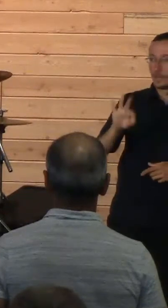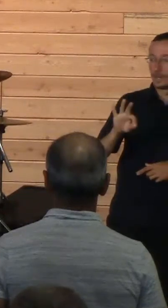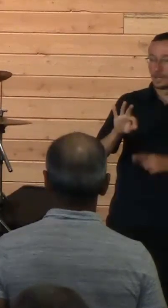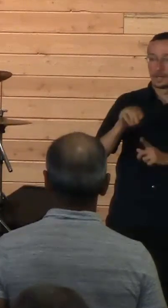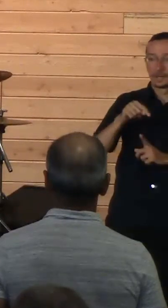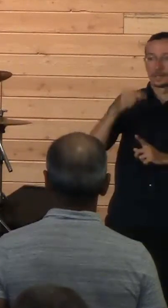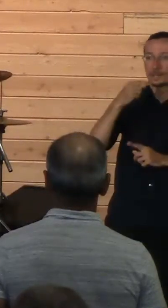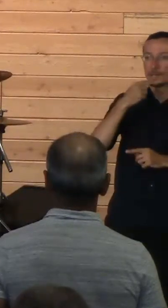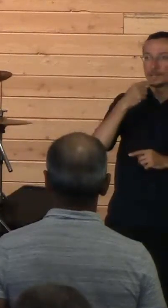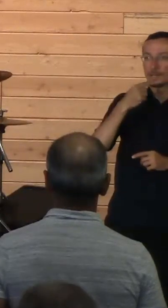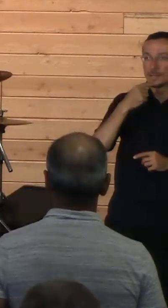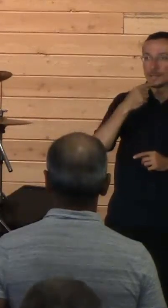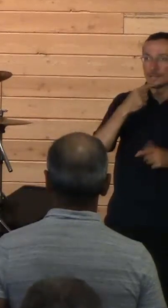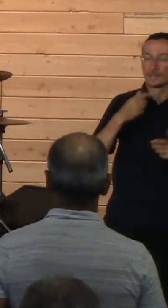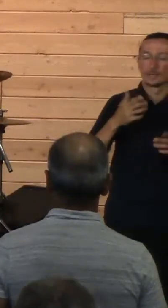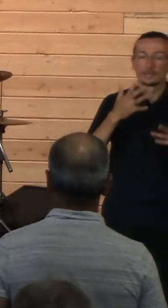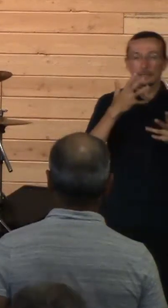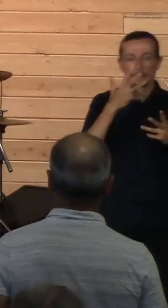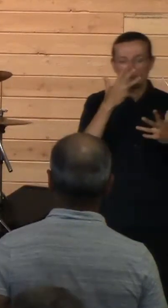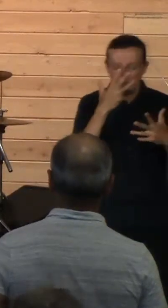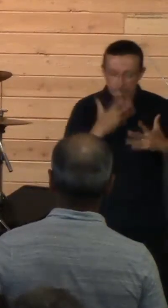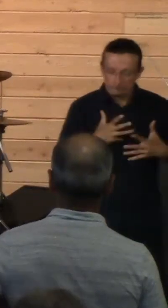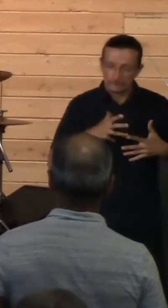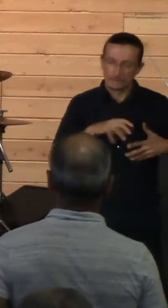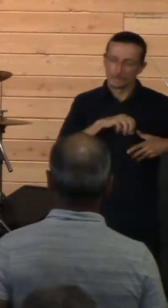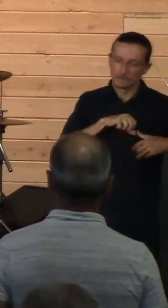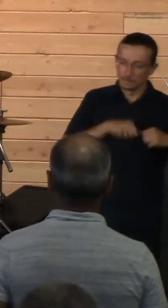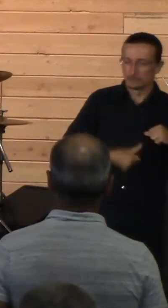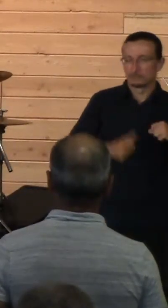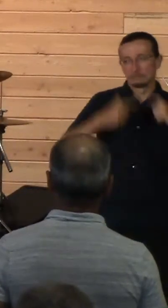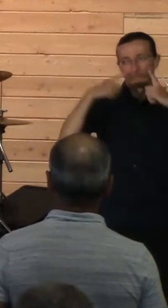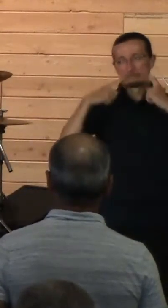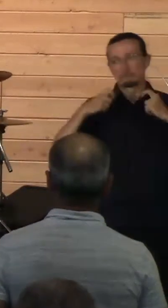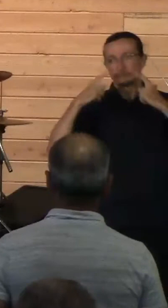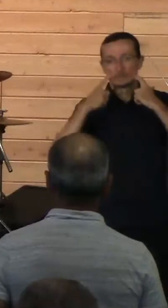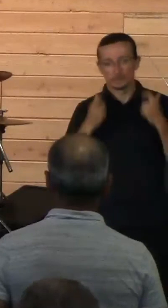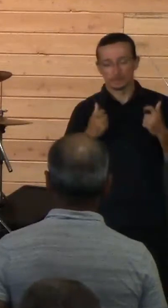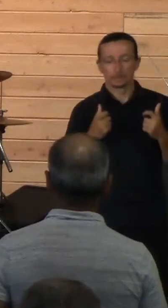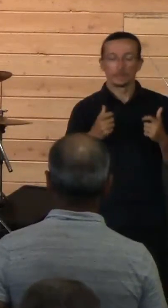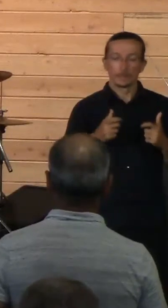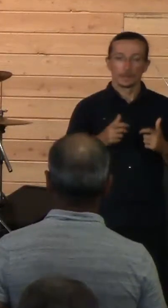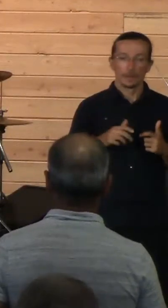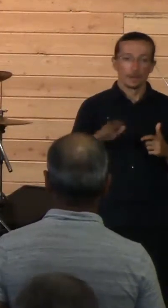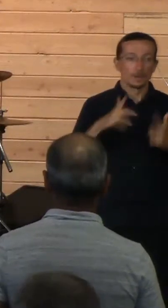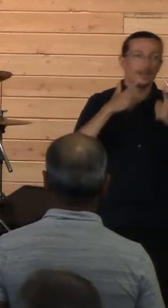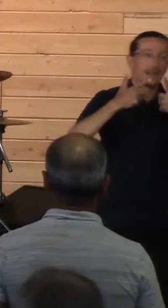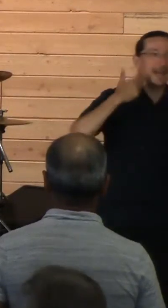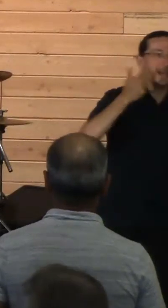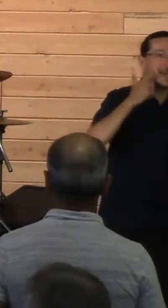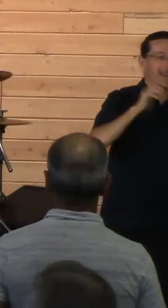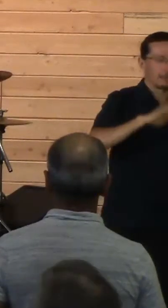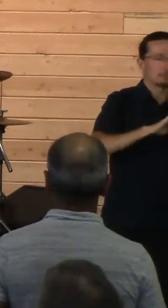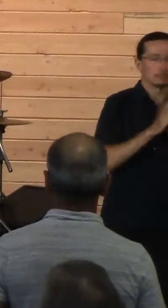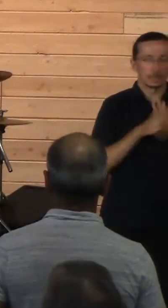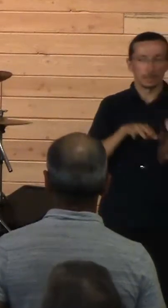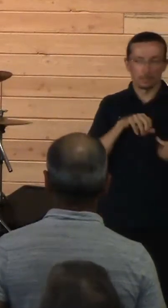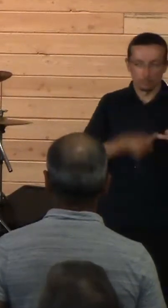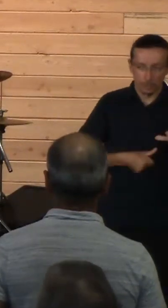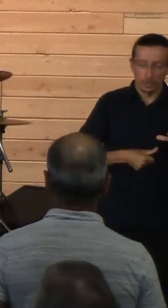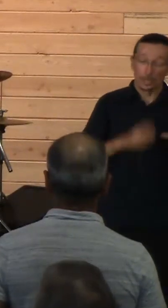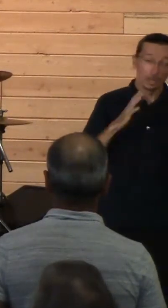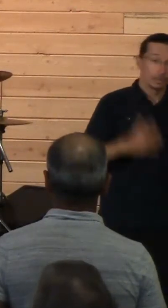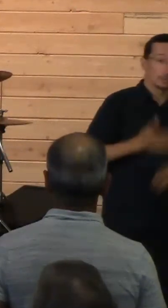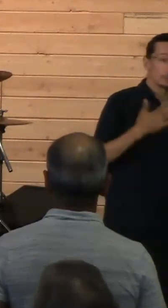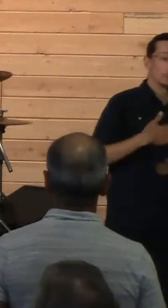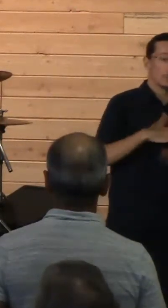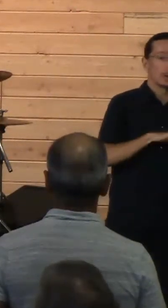Lament and mourn and weep. Let your laughter be turned to mourning and your joy to